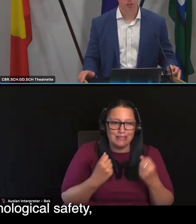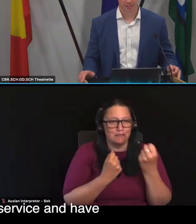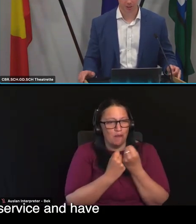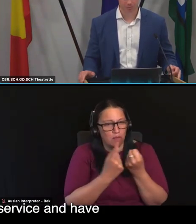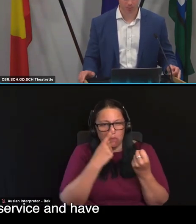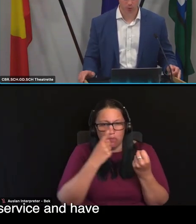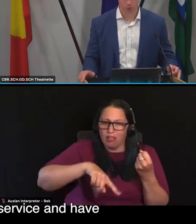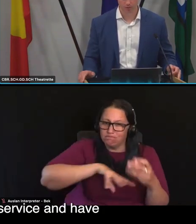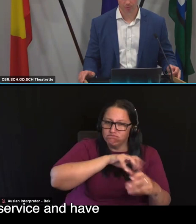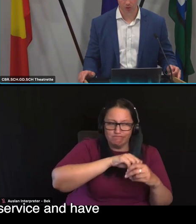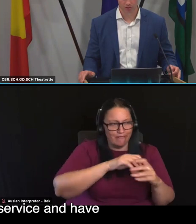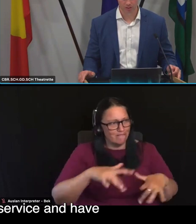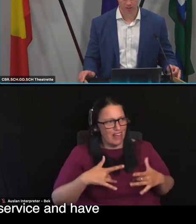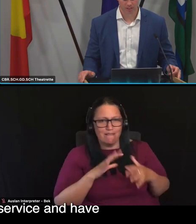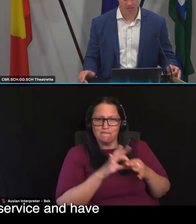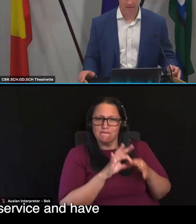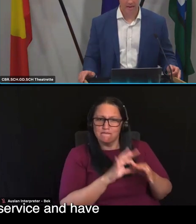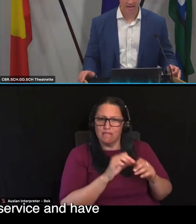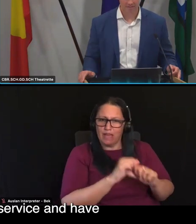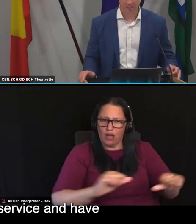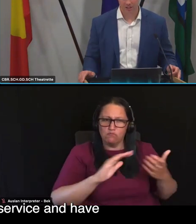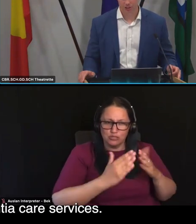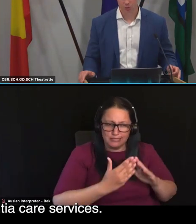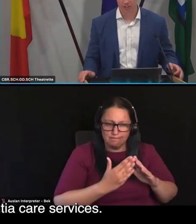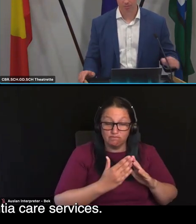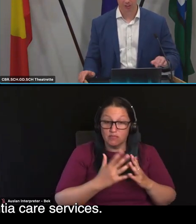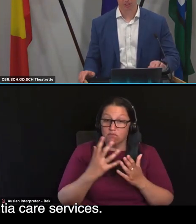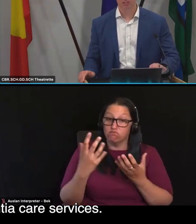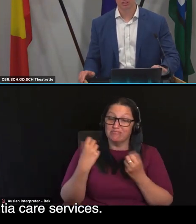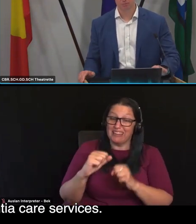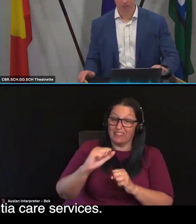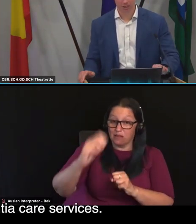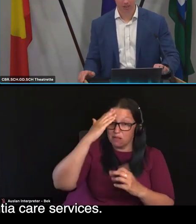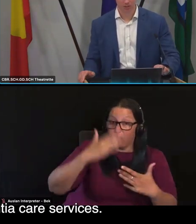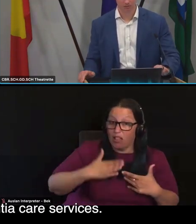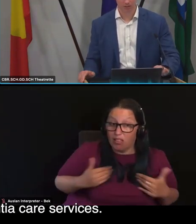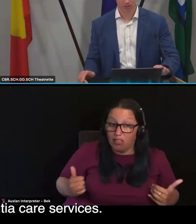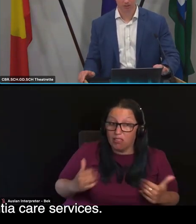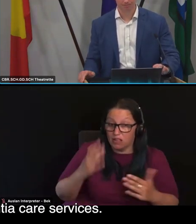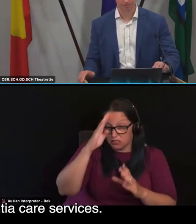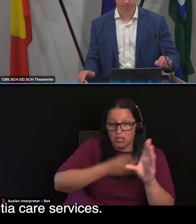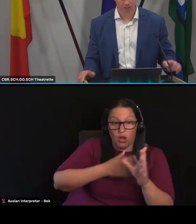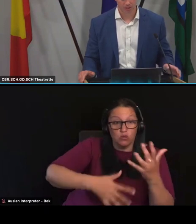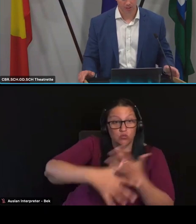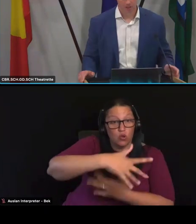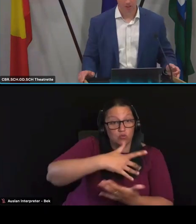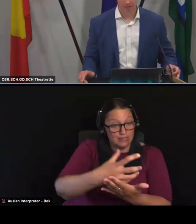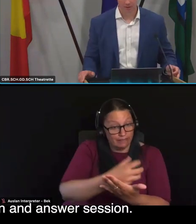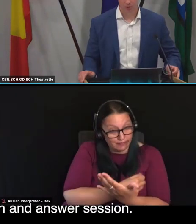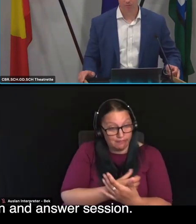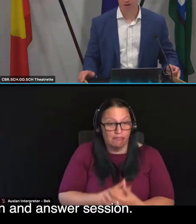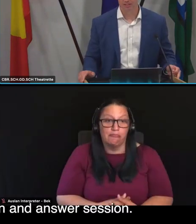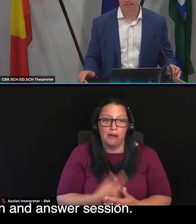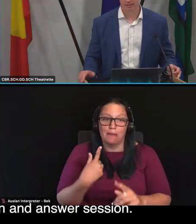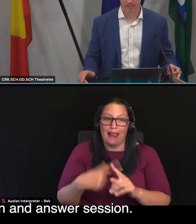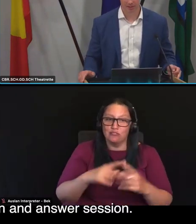transition people to and from the service, and have connections with specialist dementia care services. So